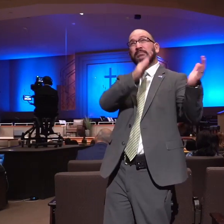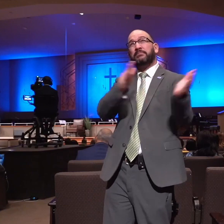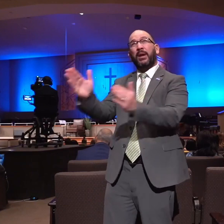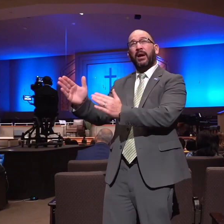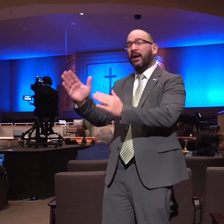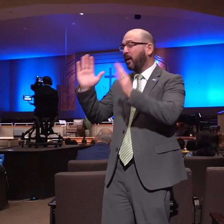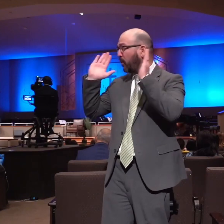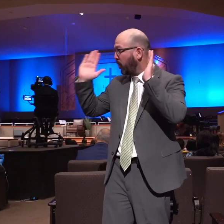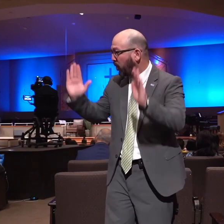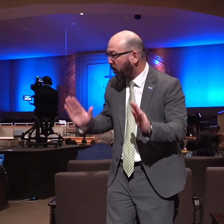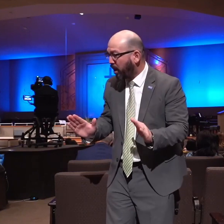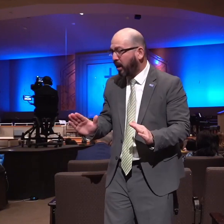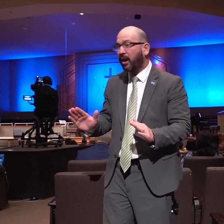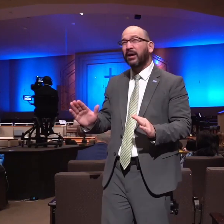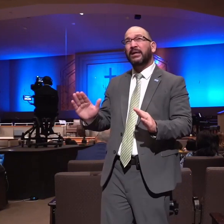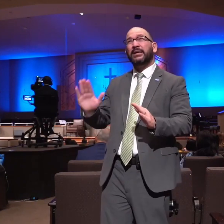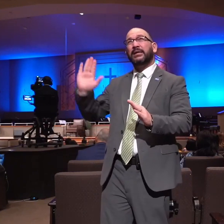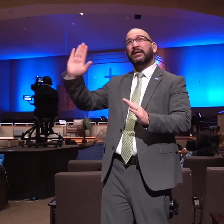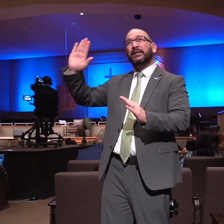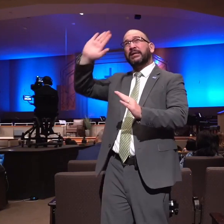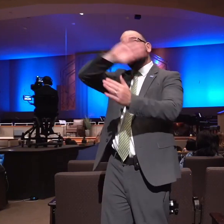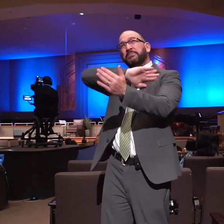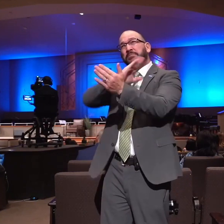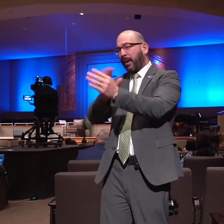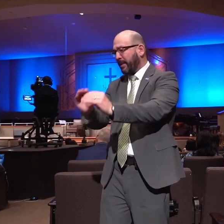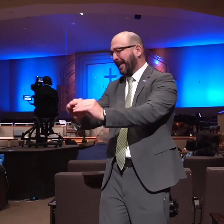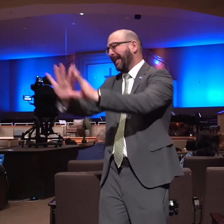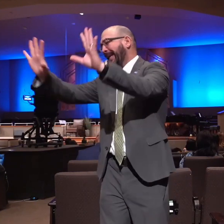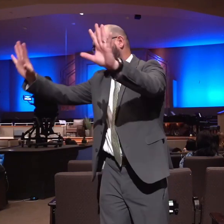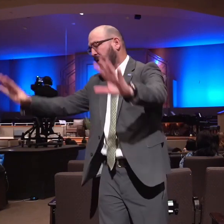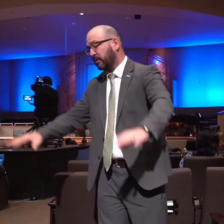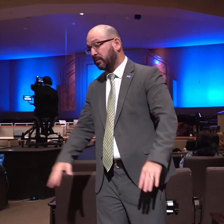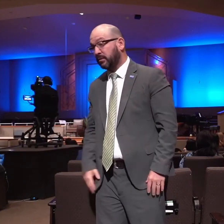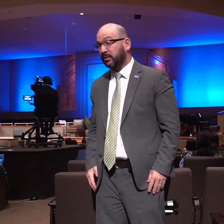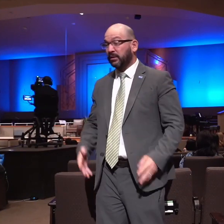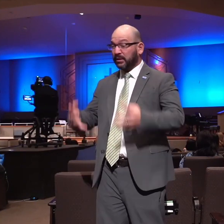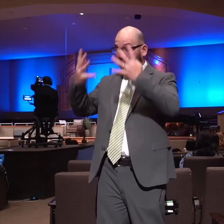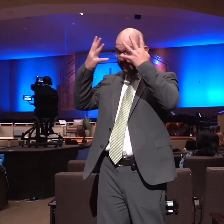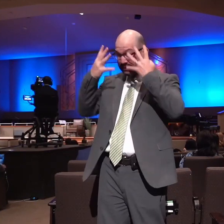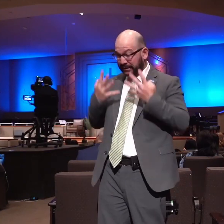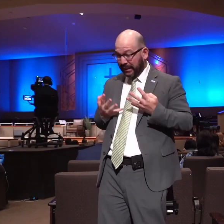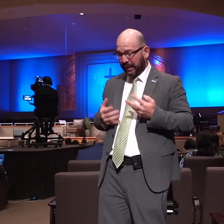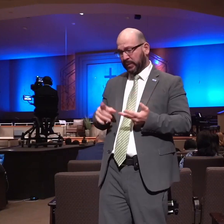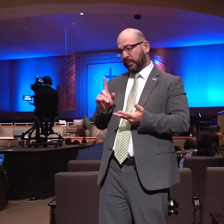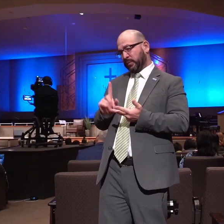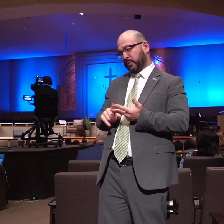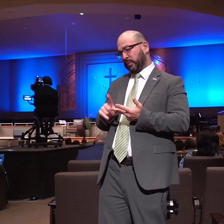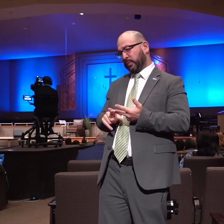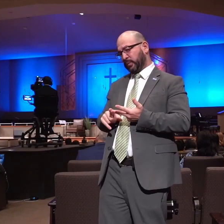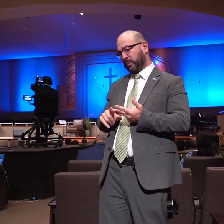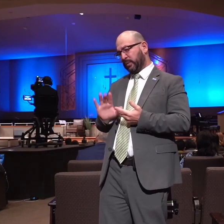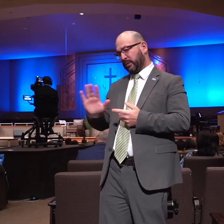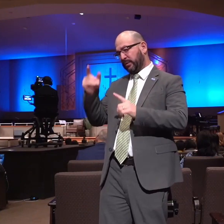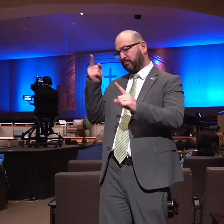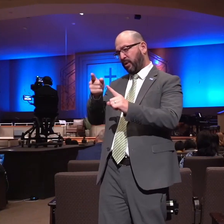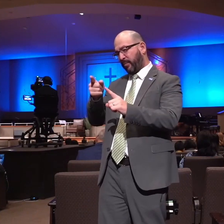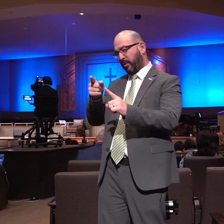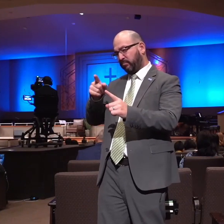demonstrated power but then sadly we see a distorted purpose each of us no matter